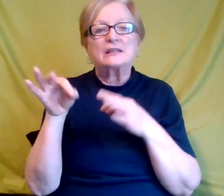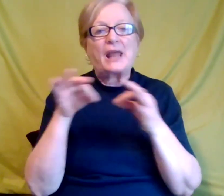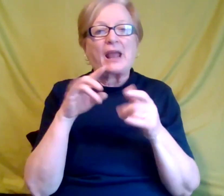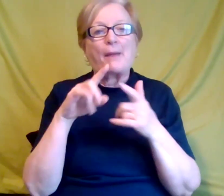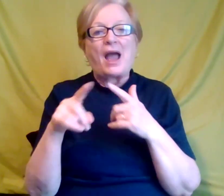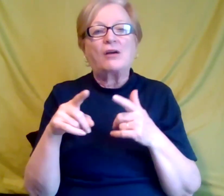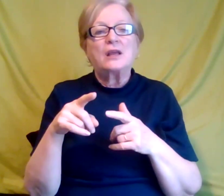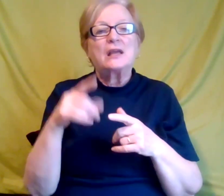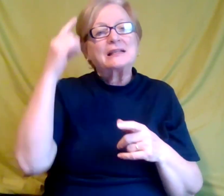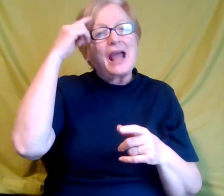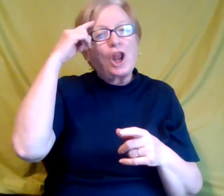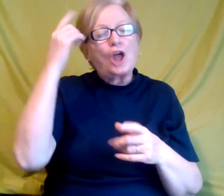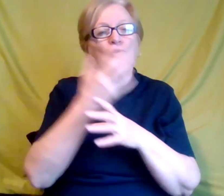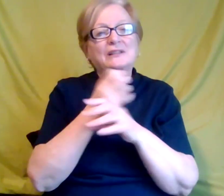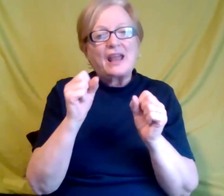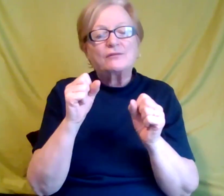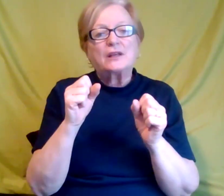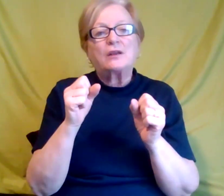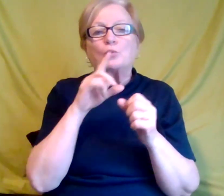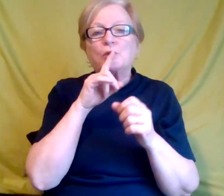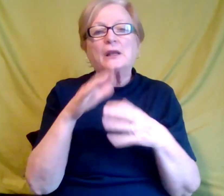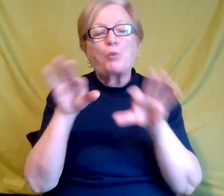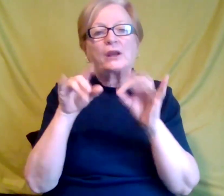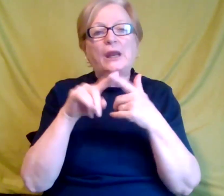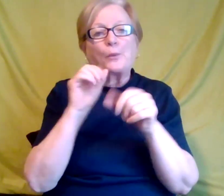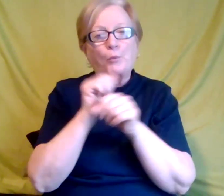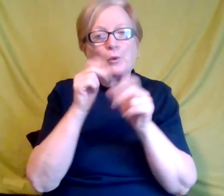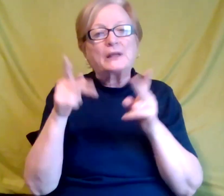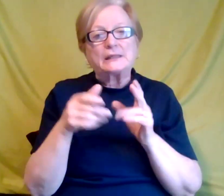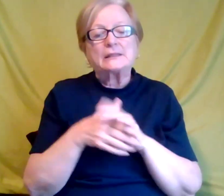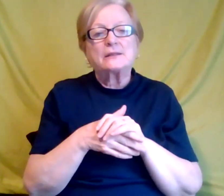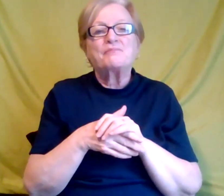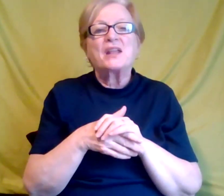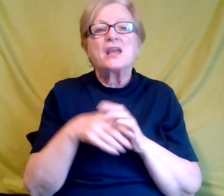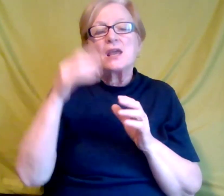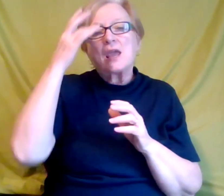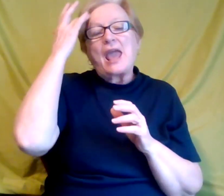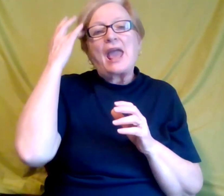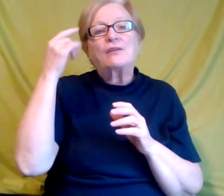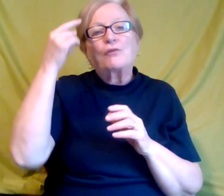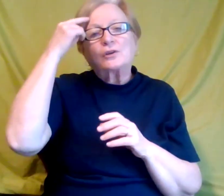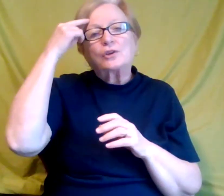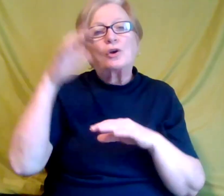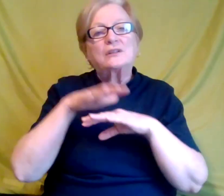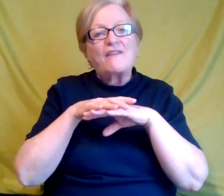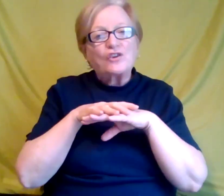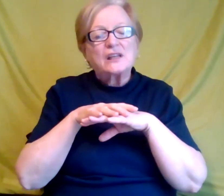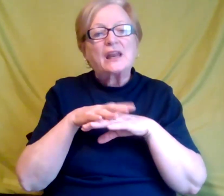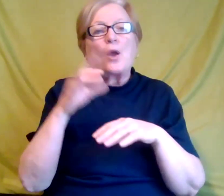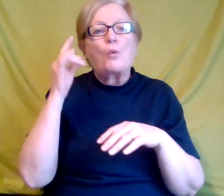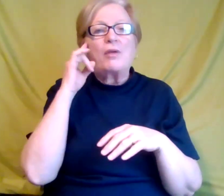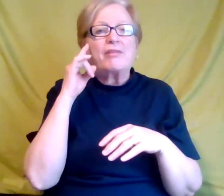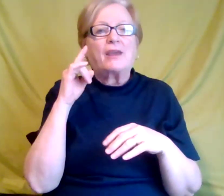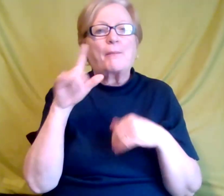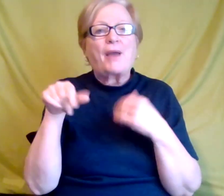how important that is in the workplace. And as far as neurodiversity goes, you know, we oftentimes think of